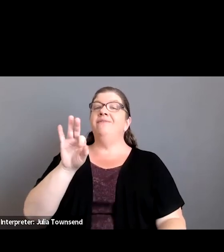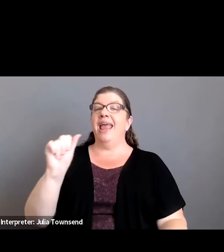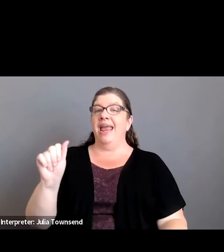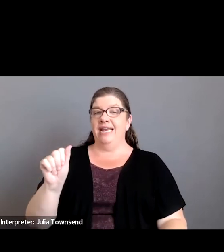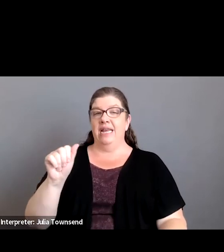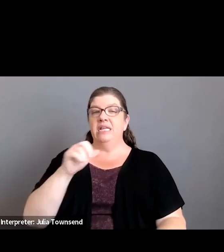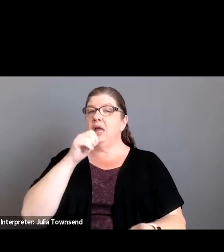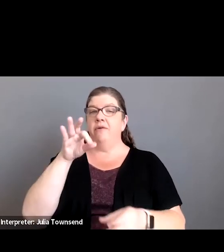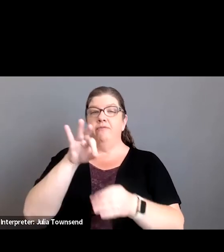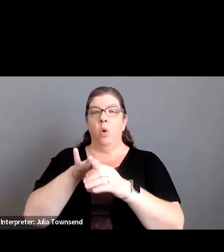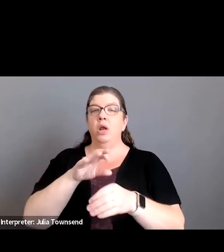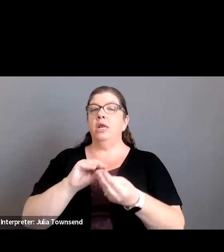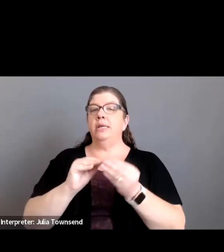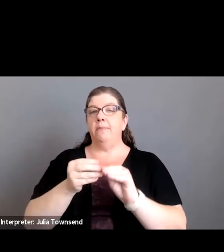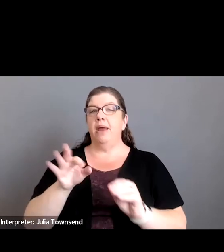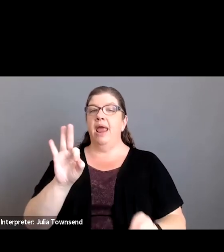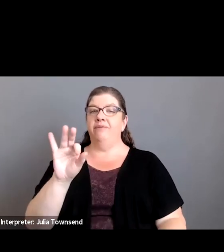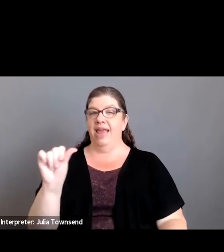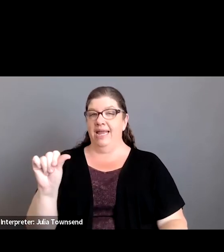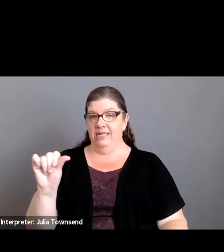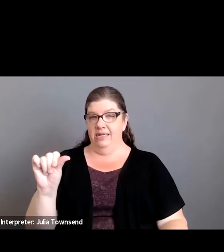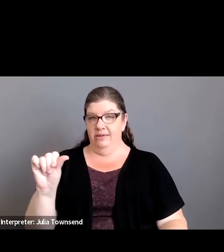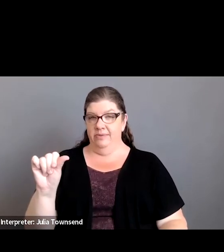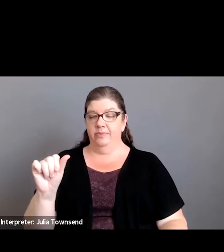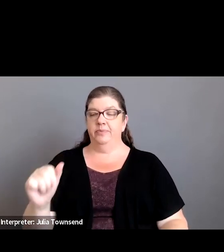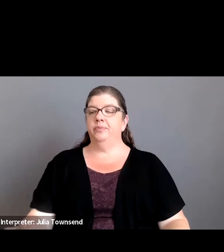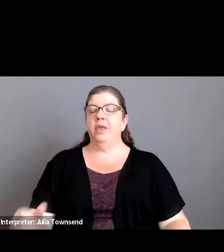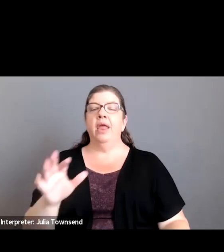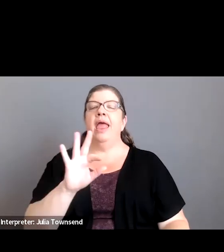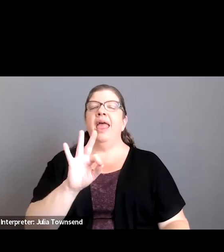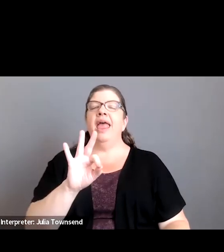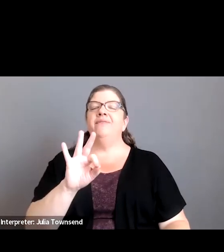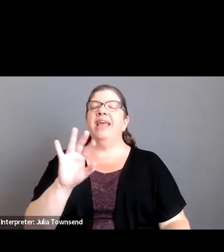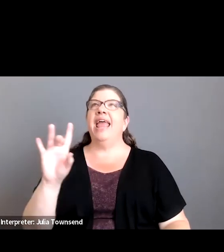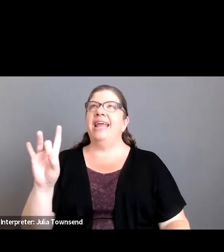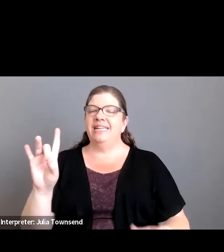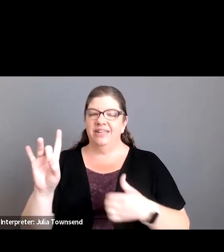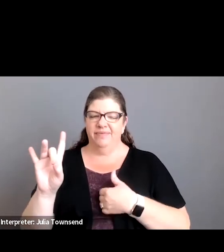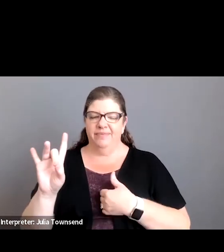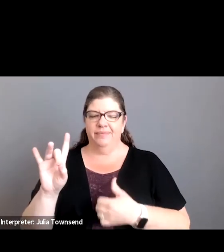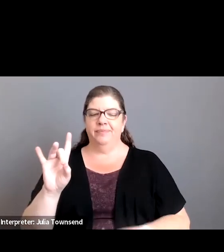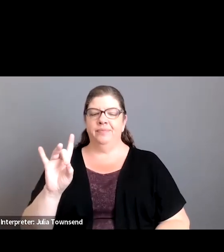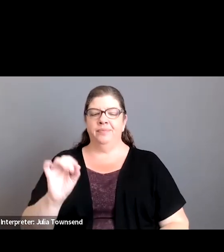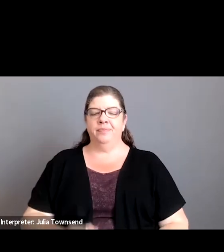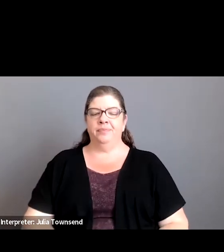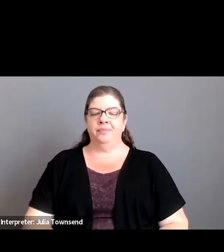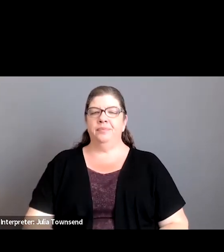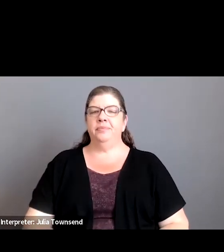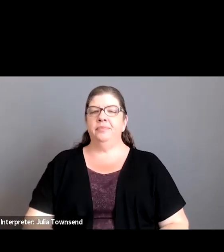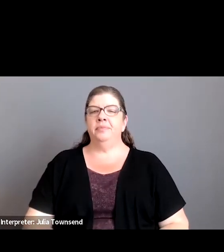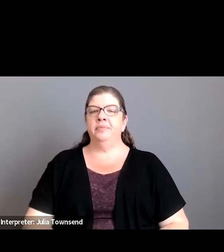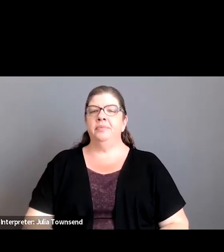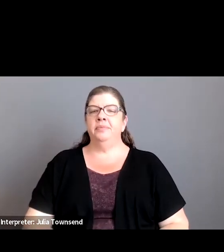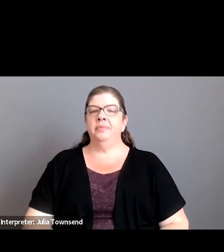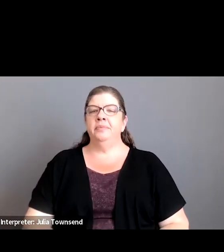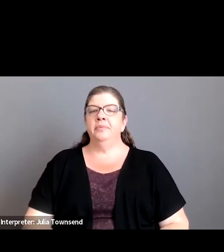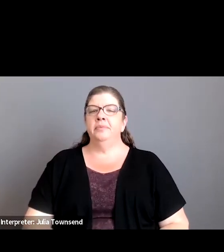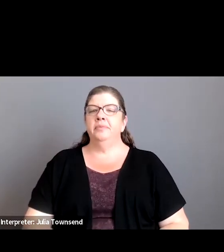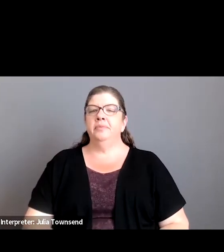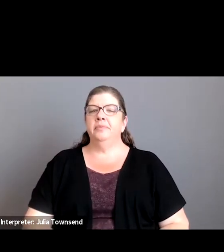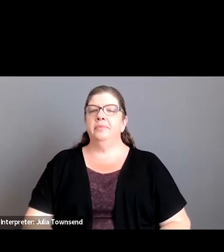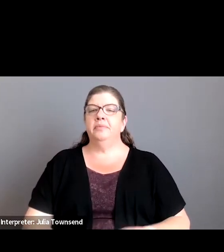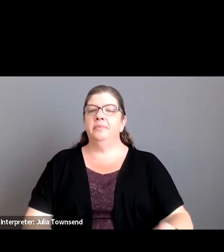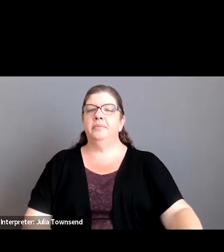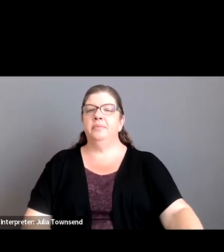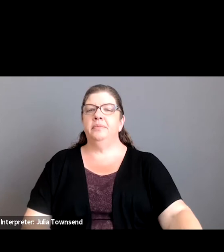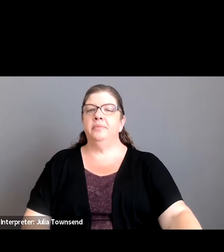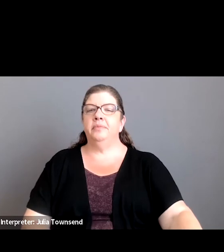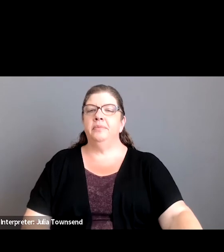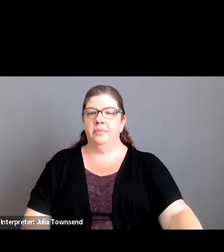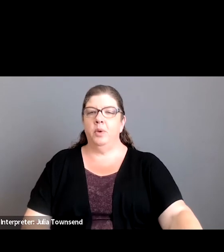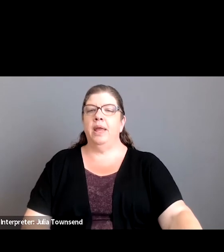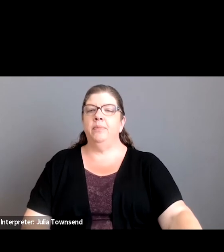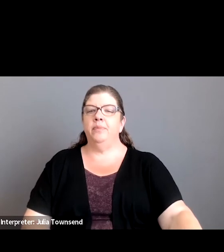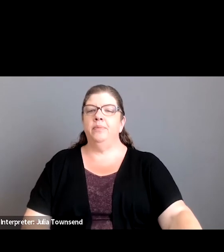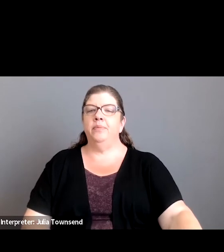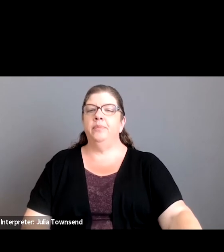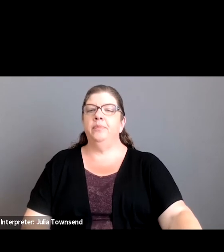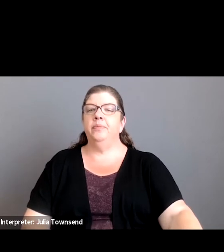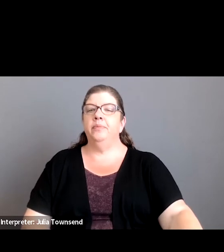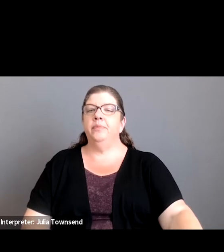okay